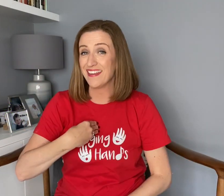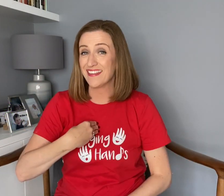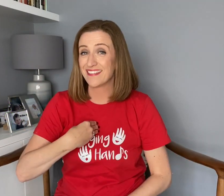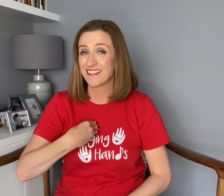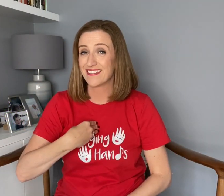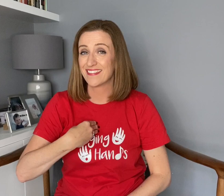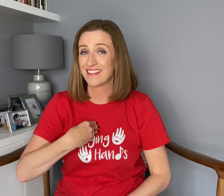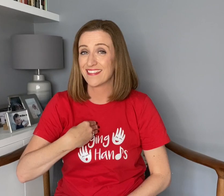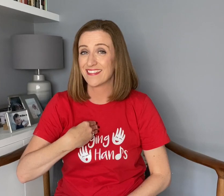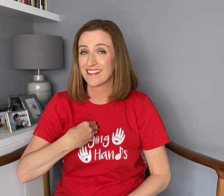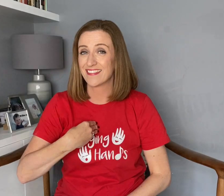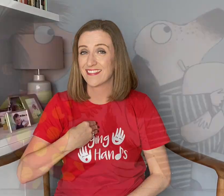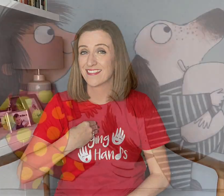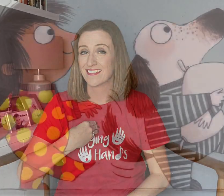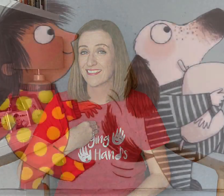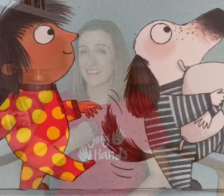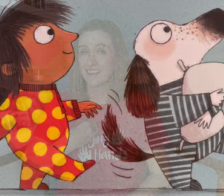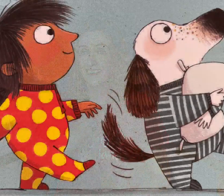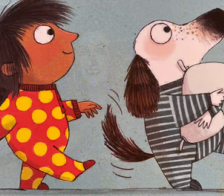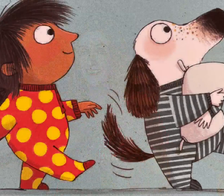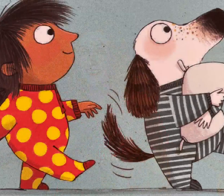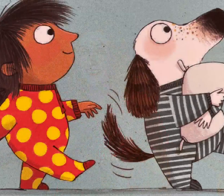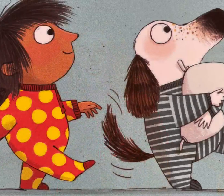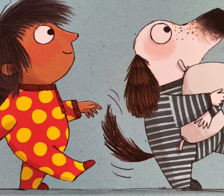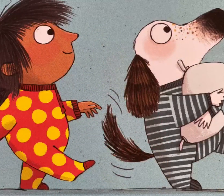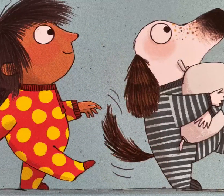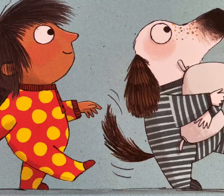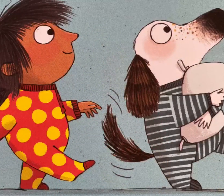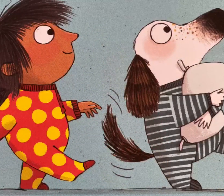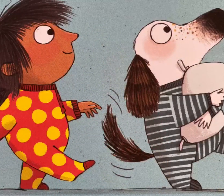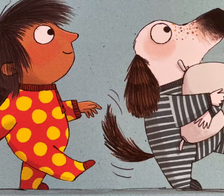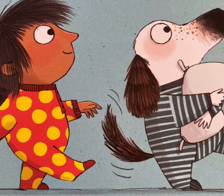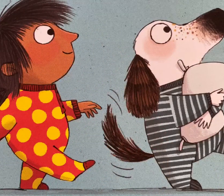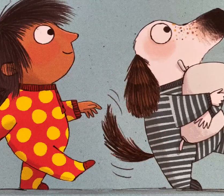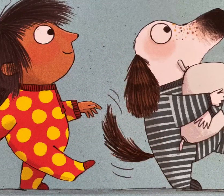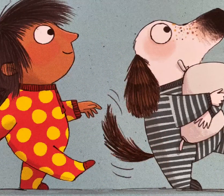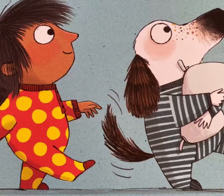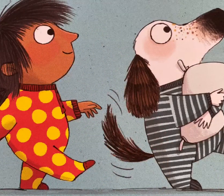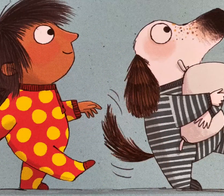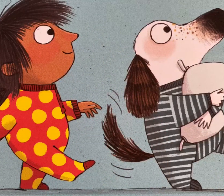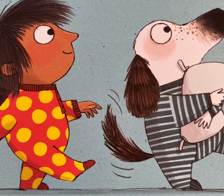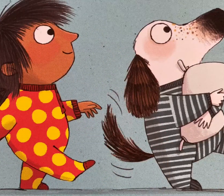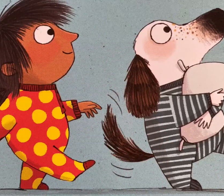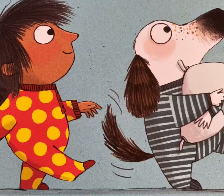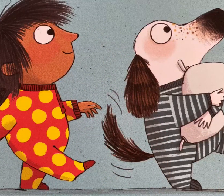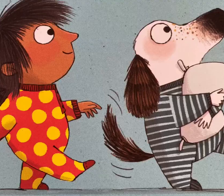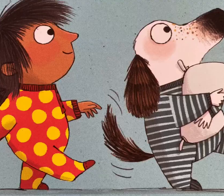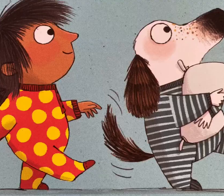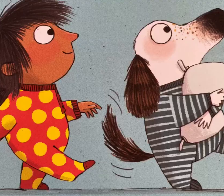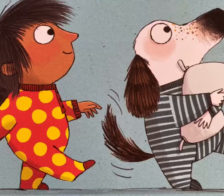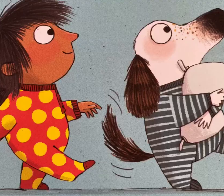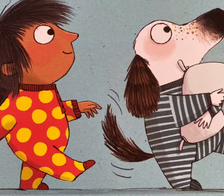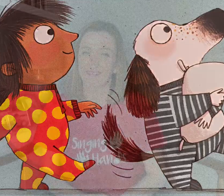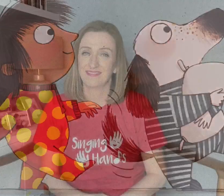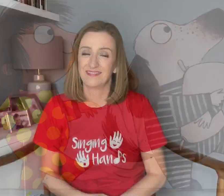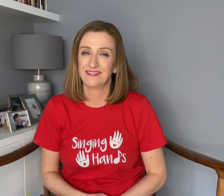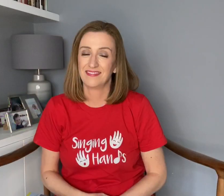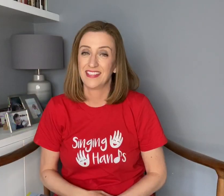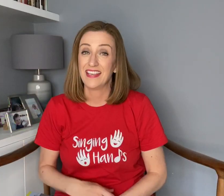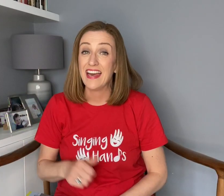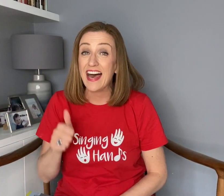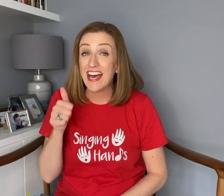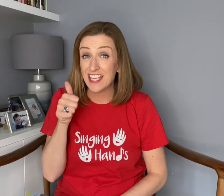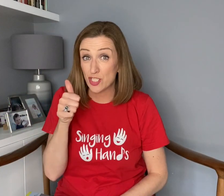and